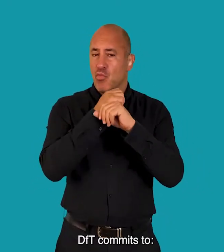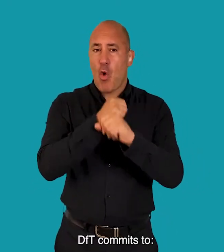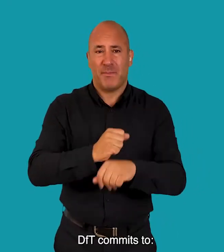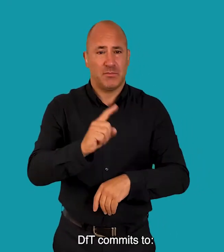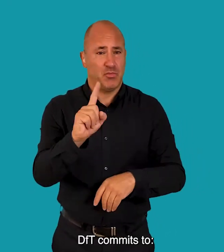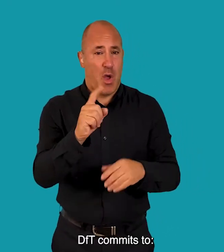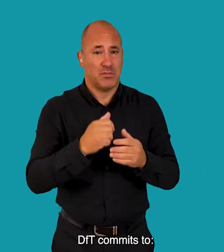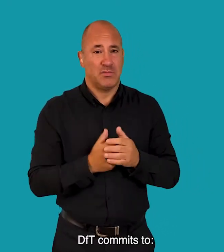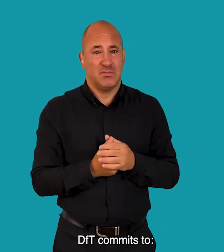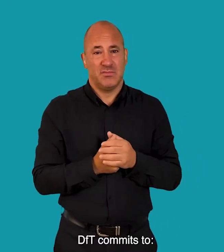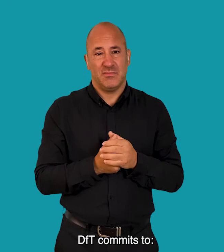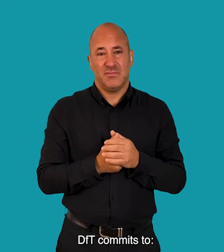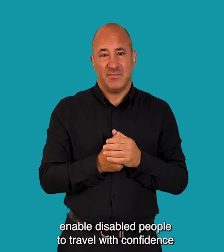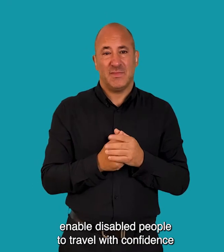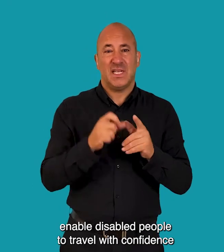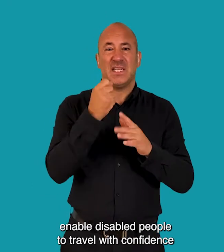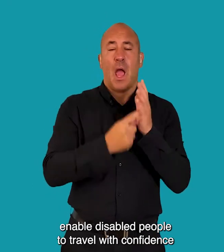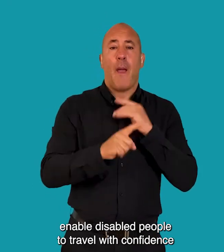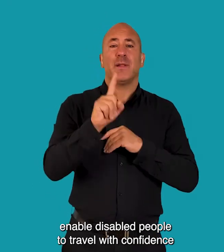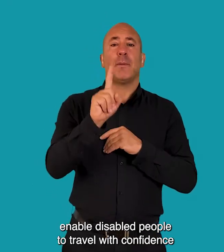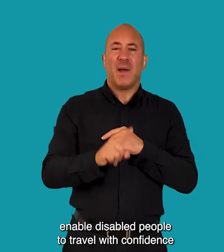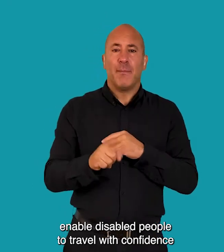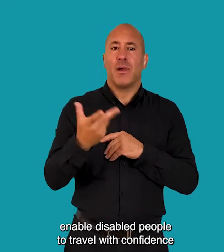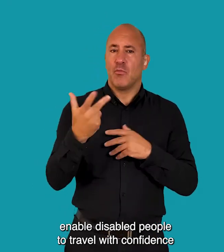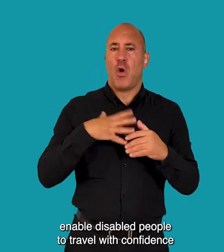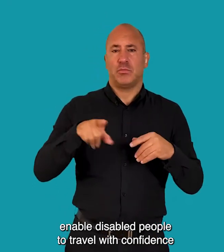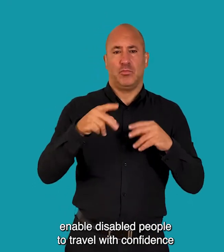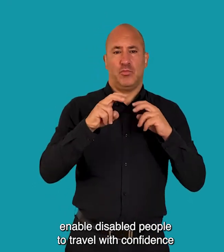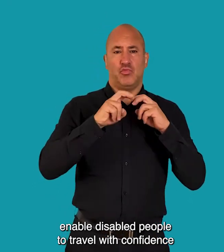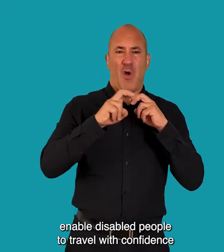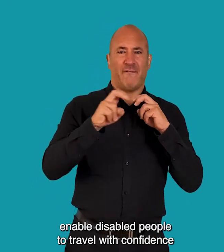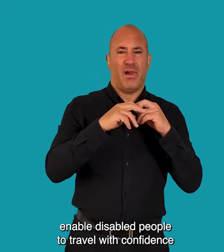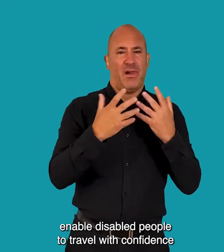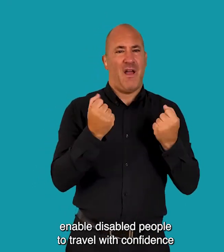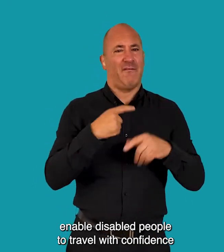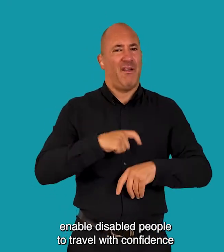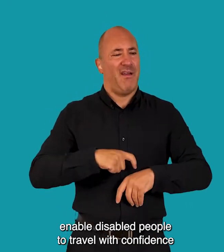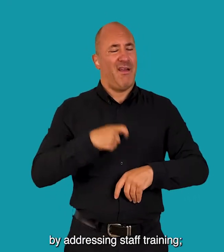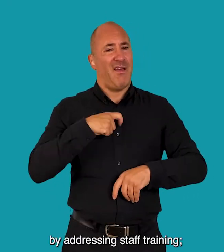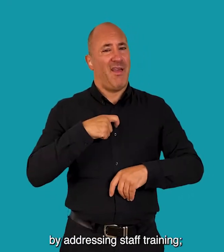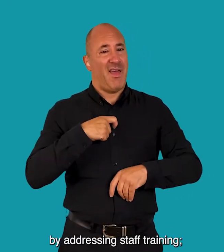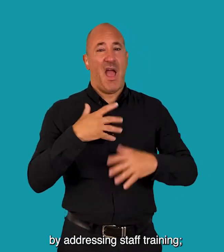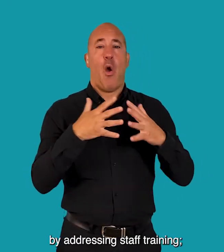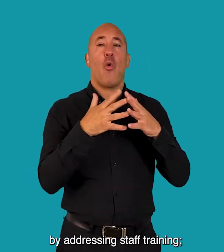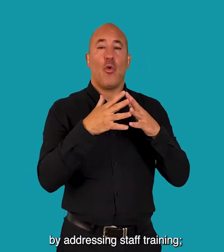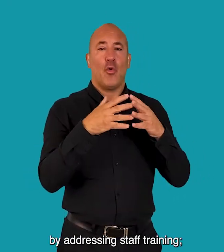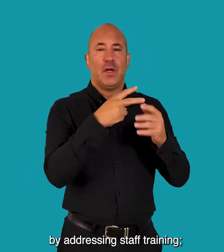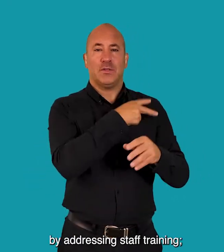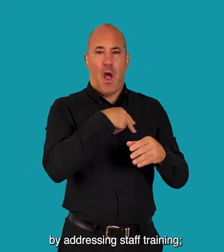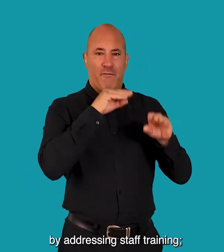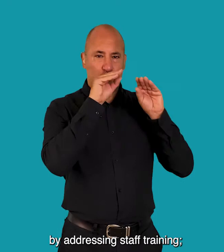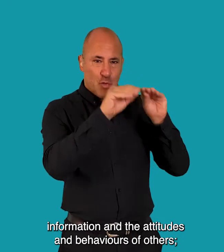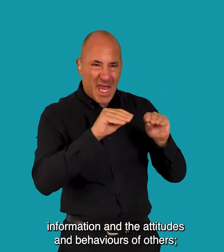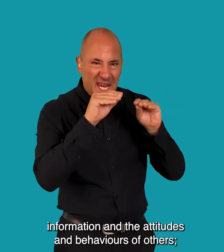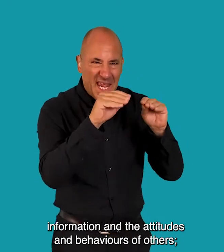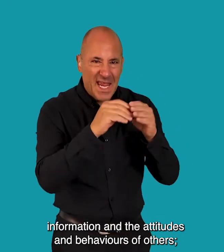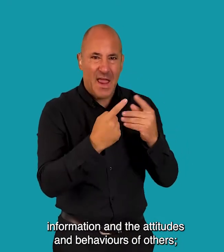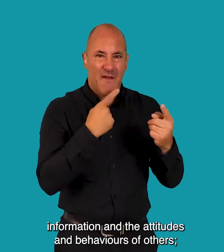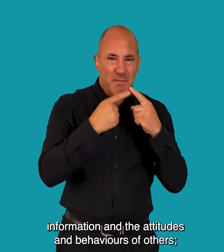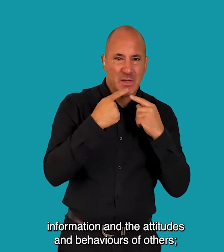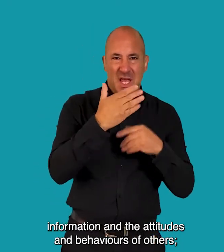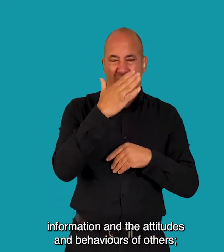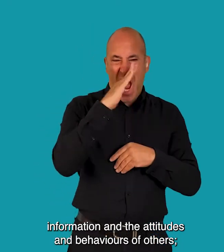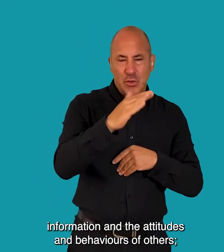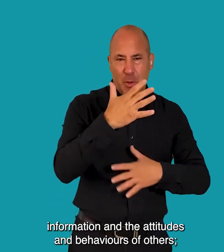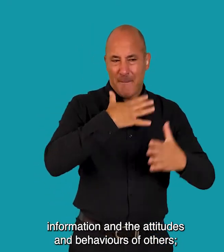DFT commits to enable disabled people to travel with confidence by addressing staff training, information